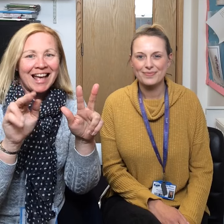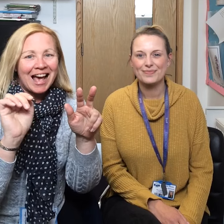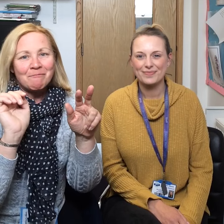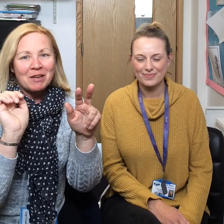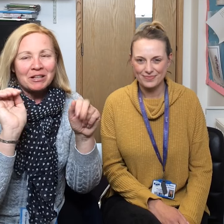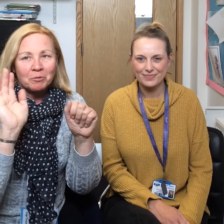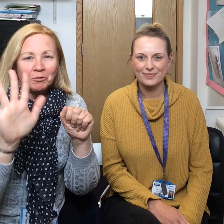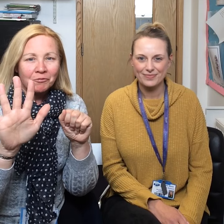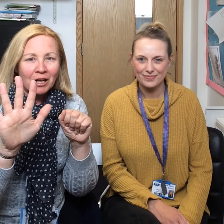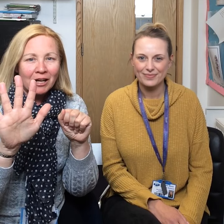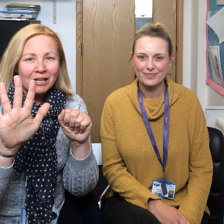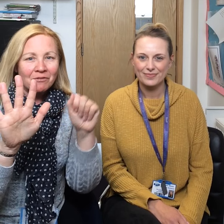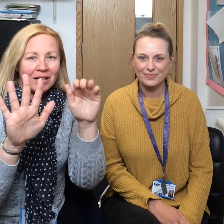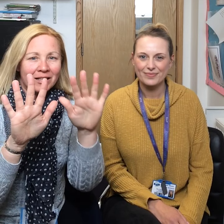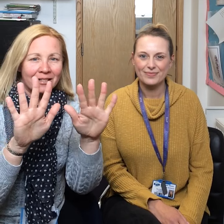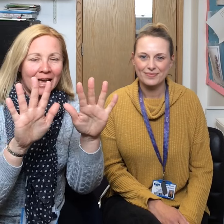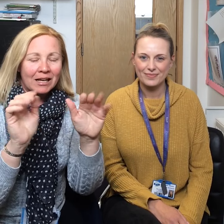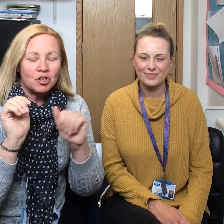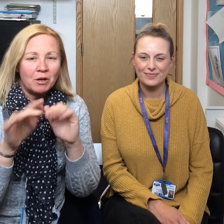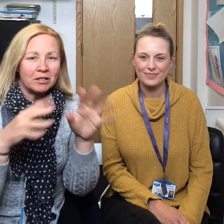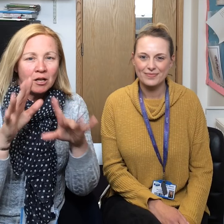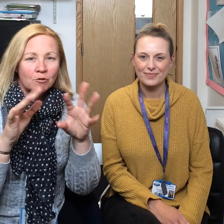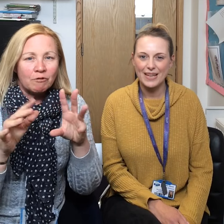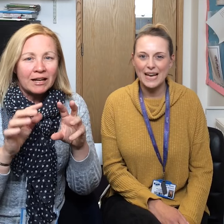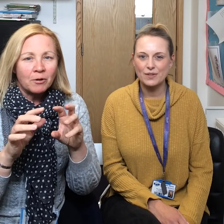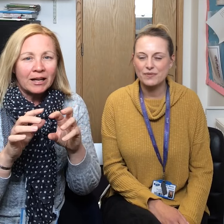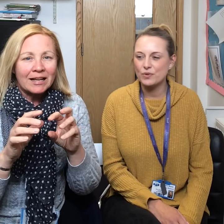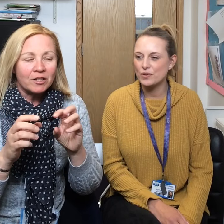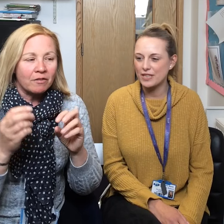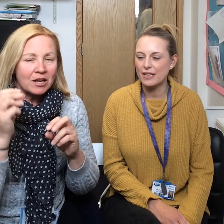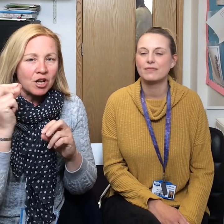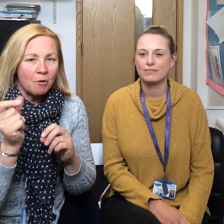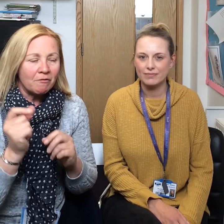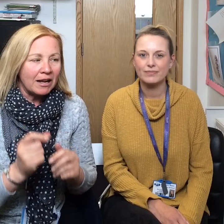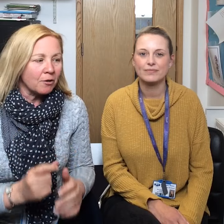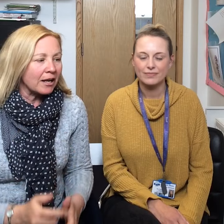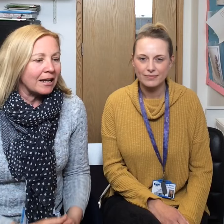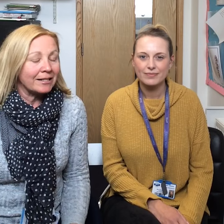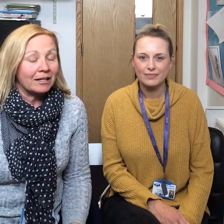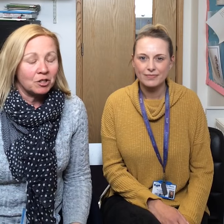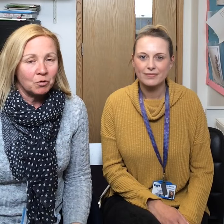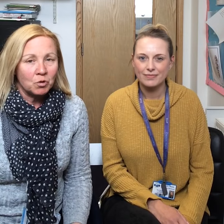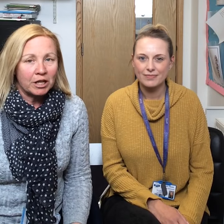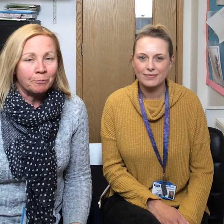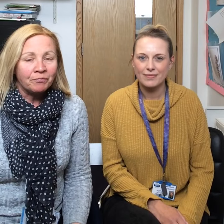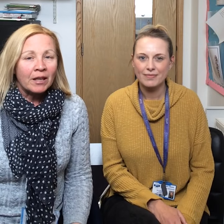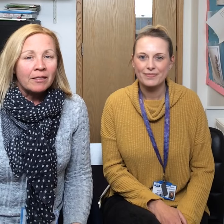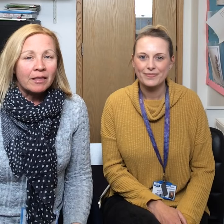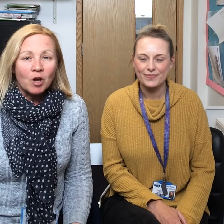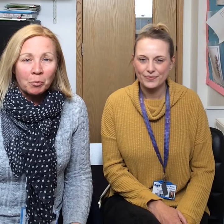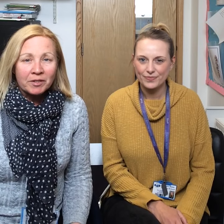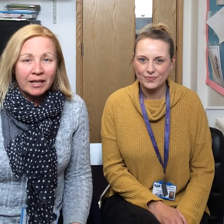and maybe double five is ten and do it really quickly so they know it really quickly and it's out of order. Then the opposite